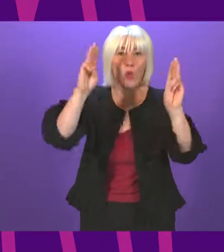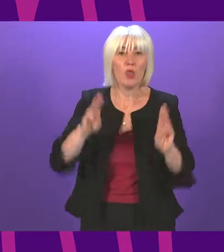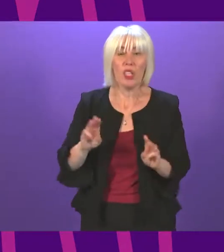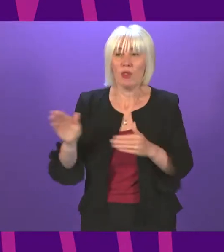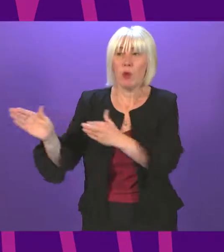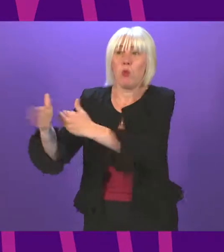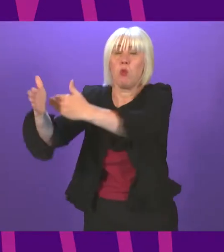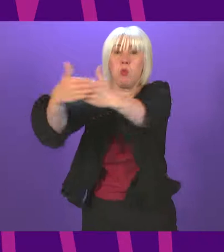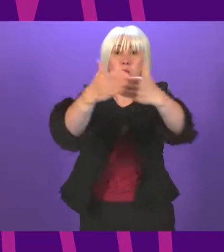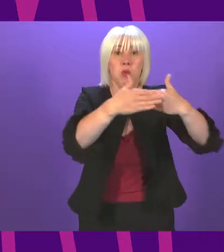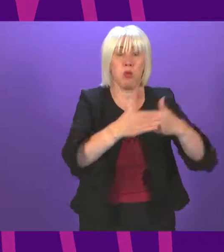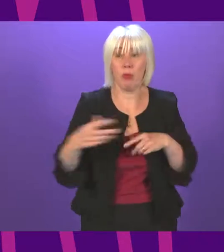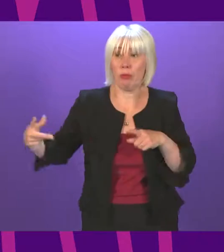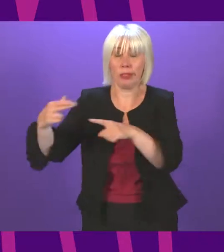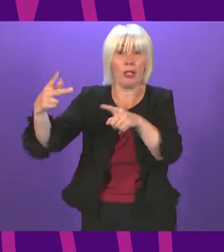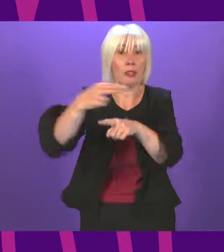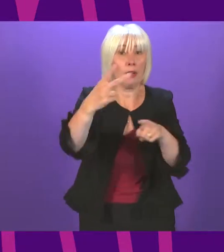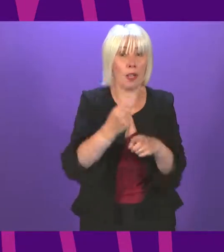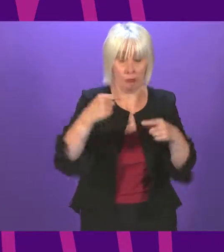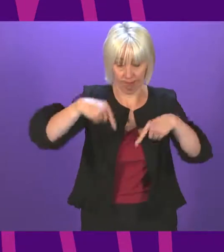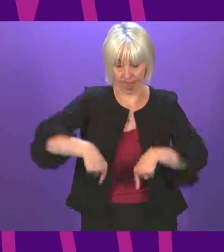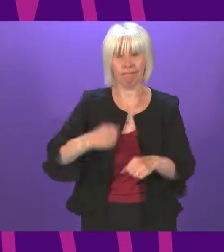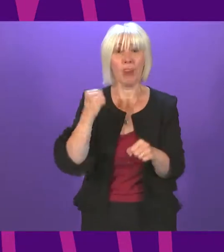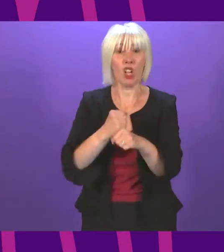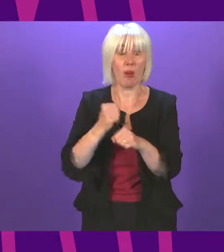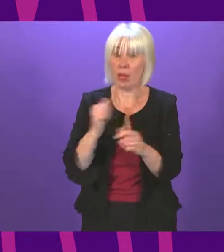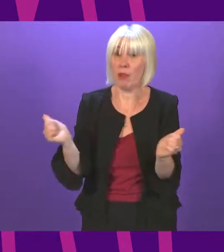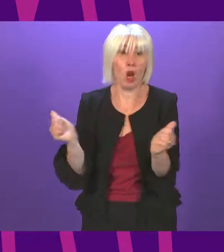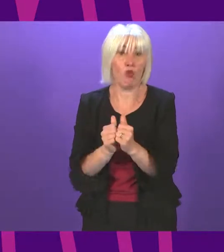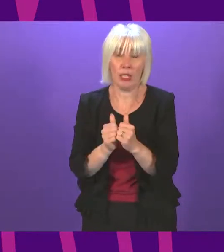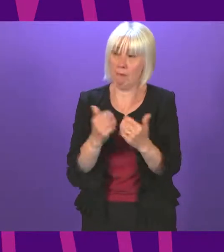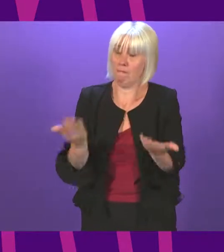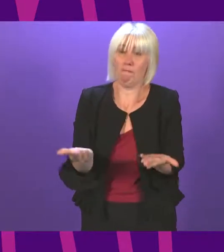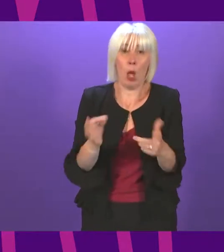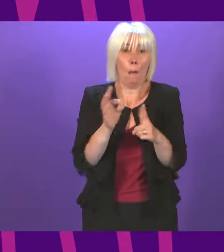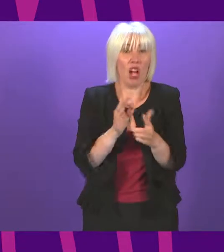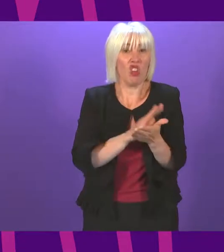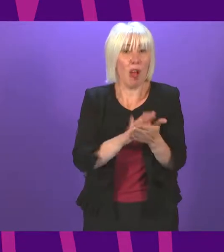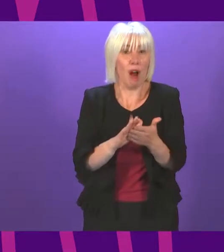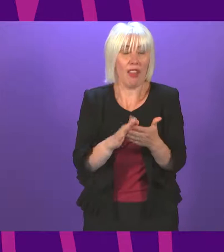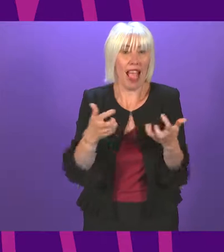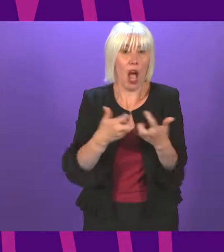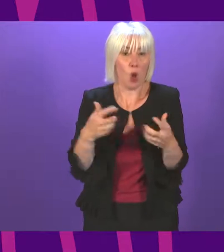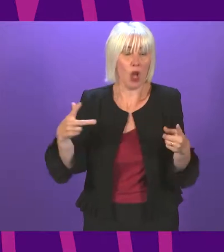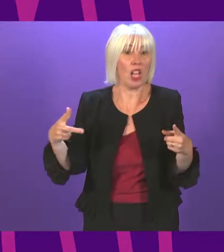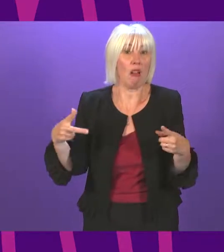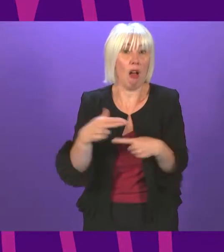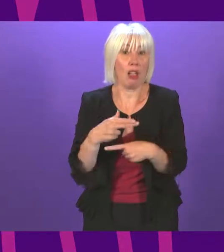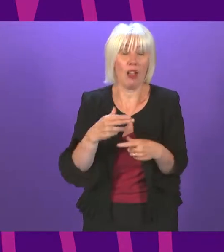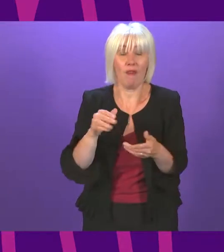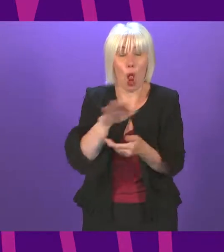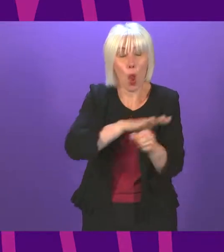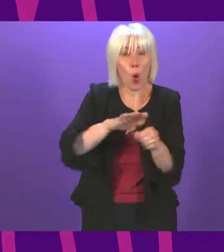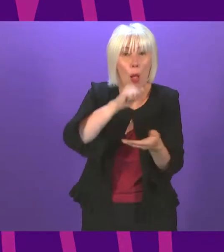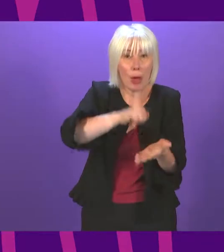doors due to cuts signed off by this very government. No more can Patrick Harvey vote for cuts in this parliament to local budgets